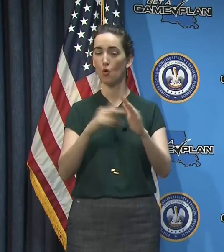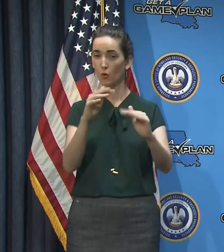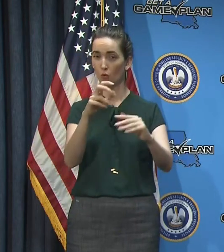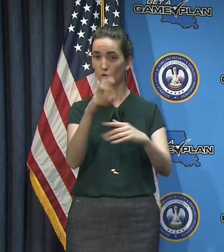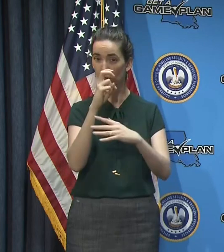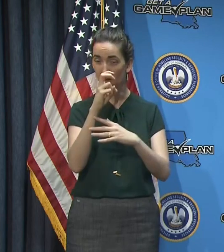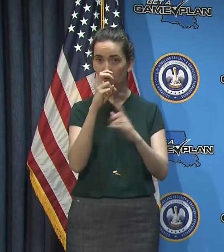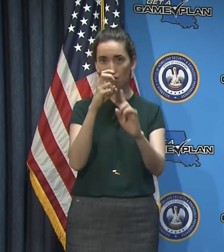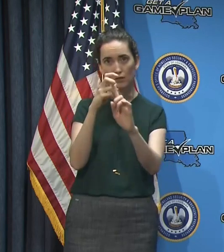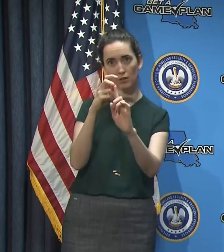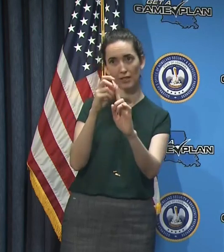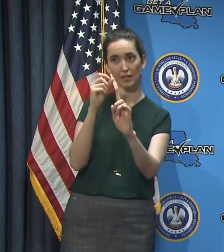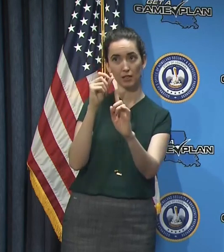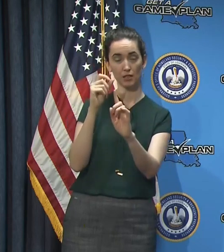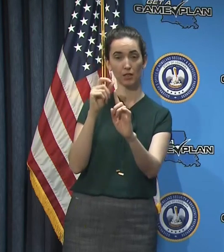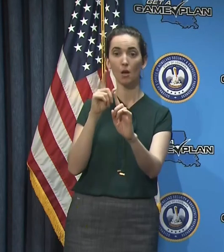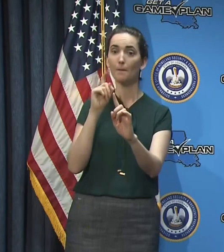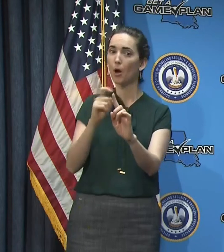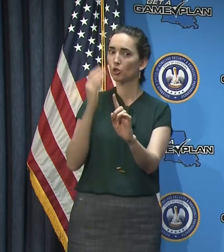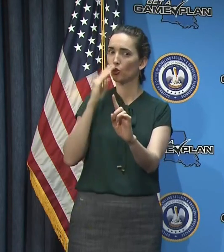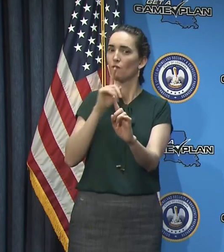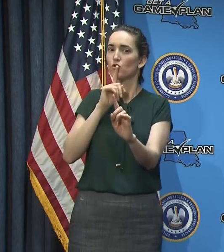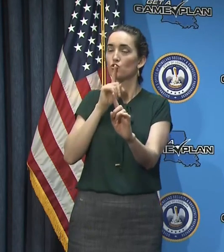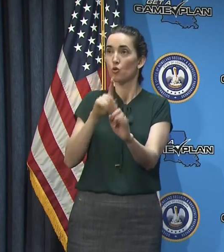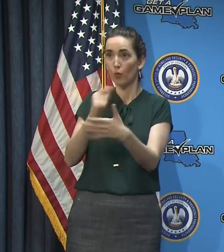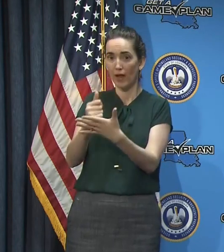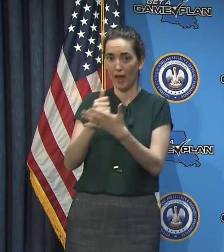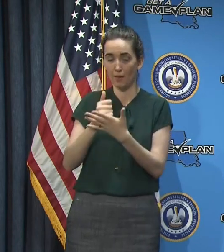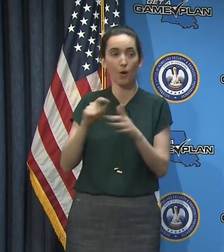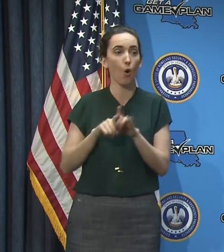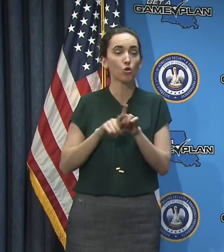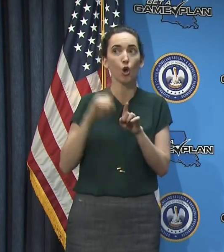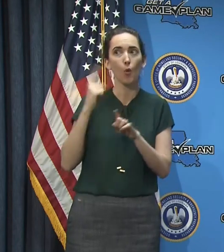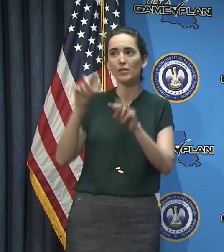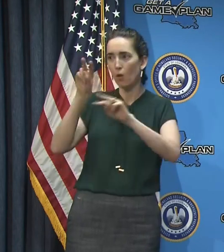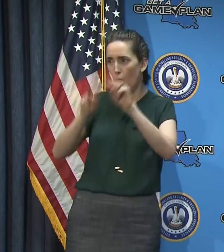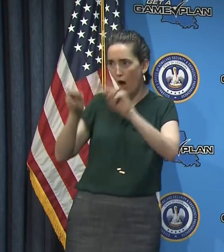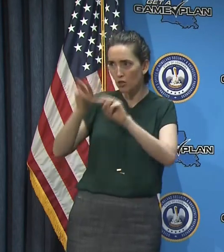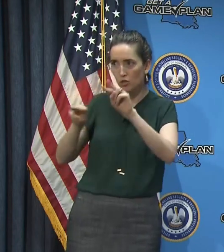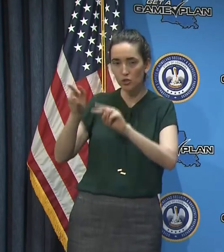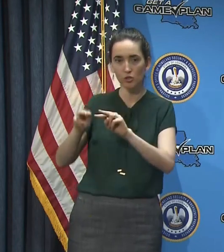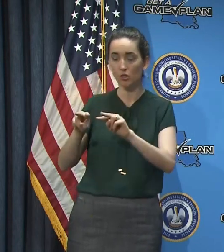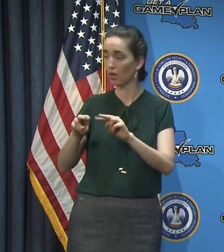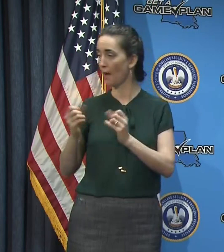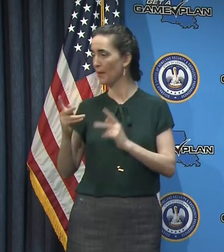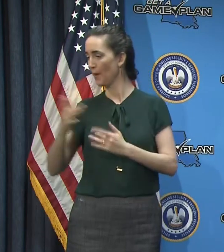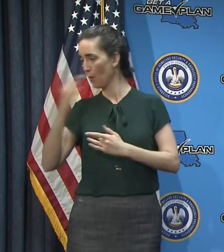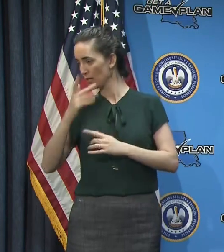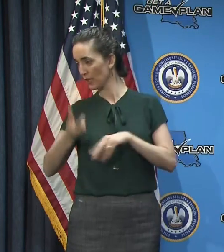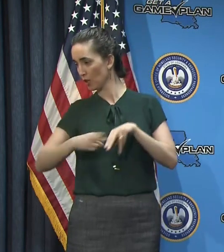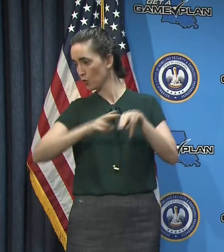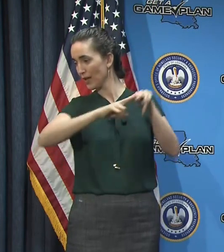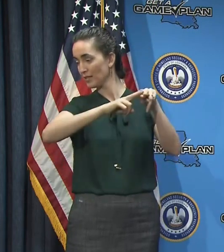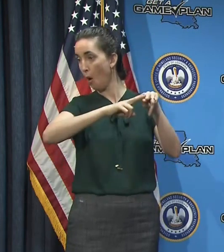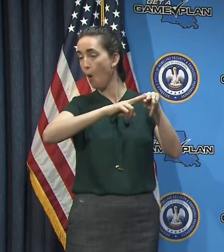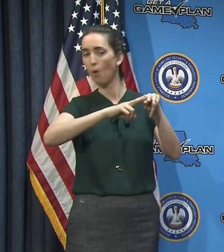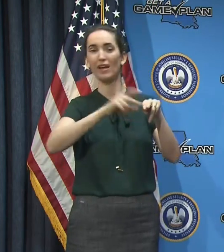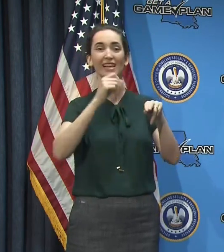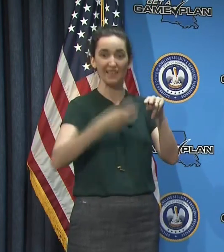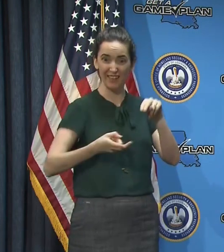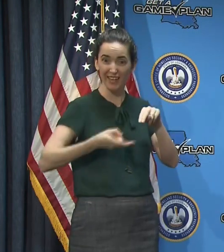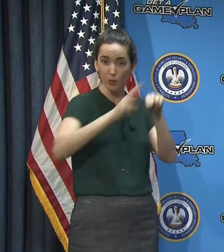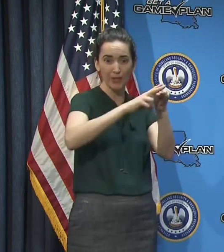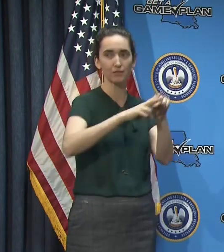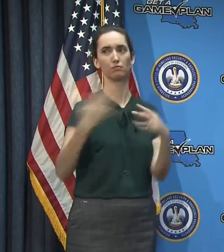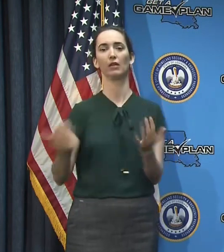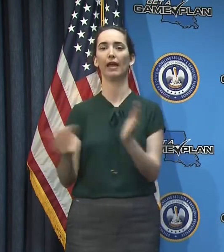able and feel confident. by the way, monitoring at all times where the cases spike. And if so, you can, you got to ratchet down again,